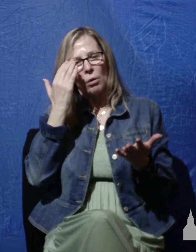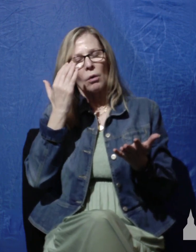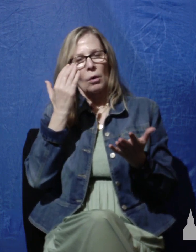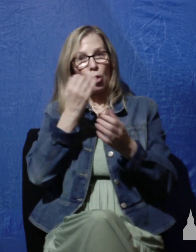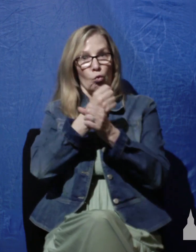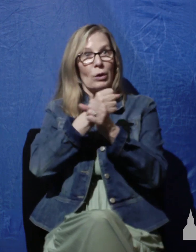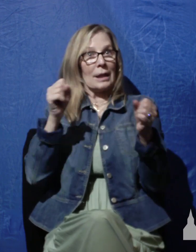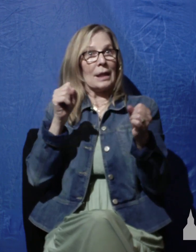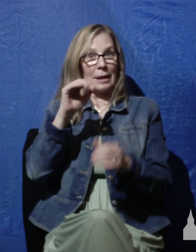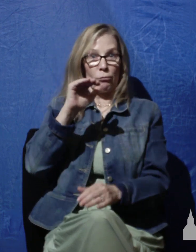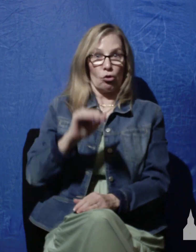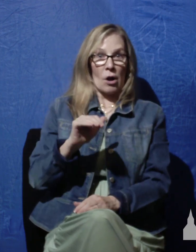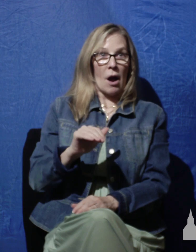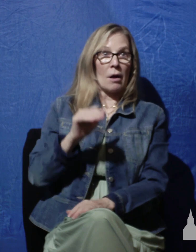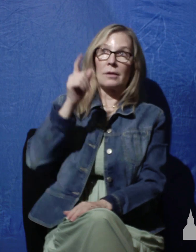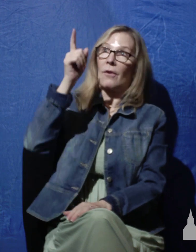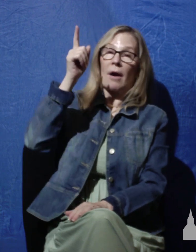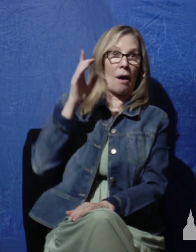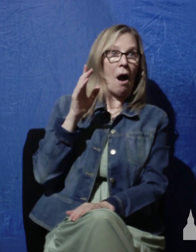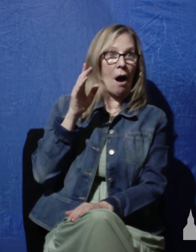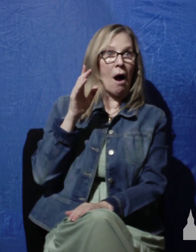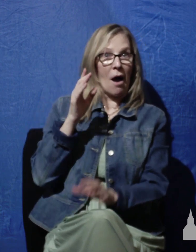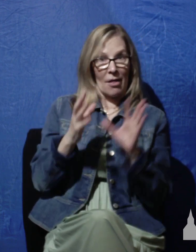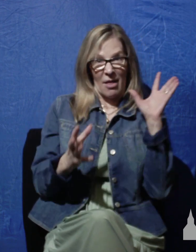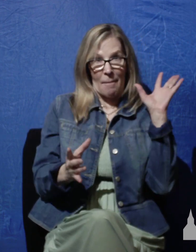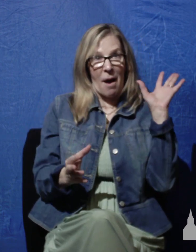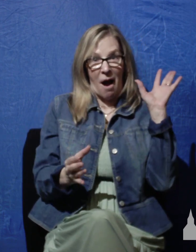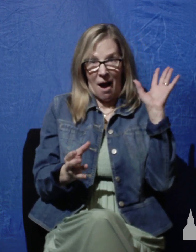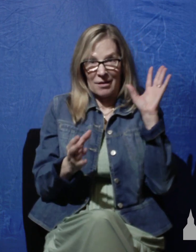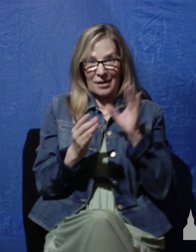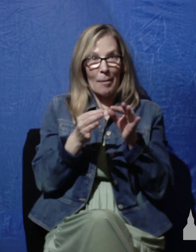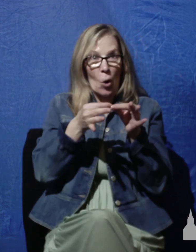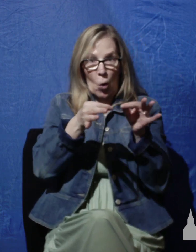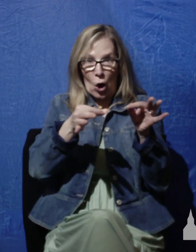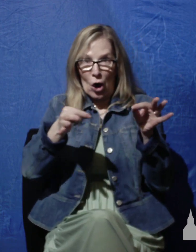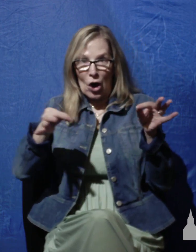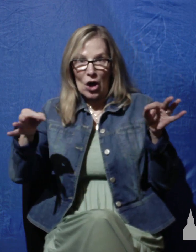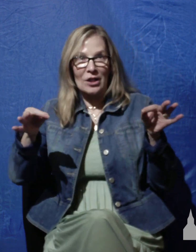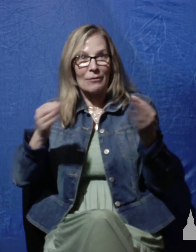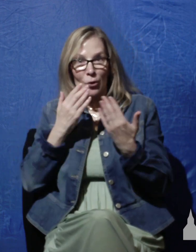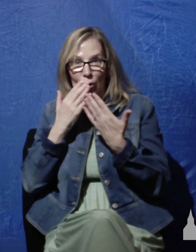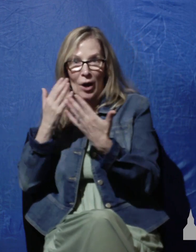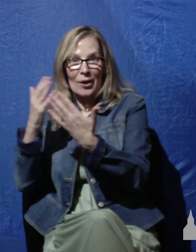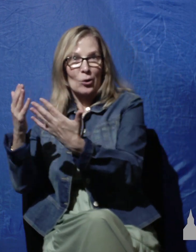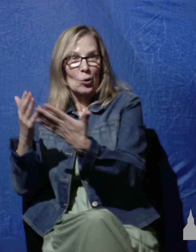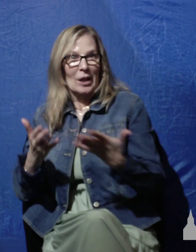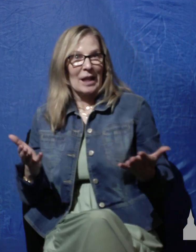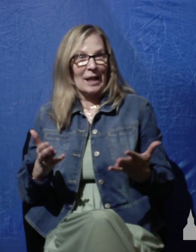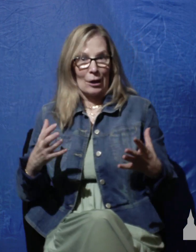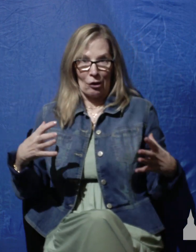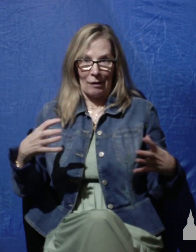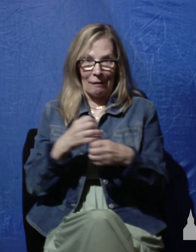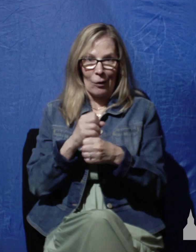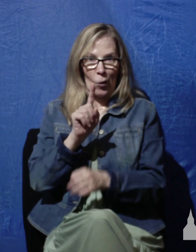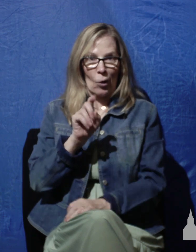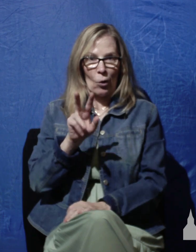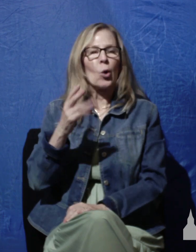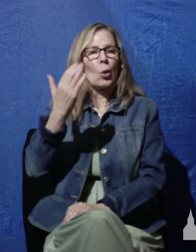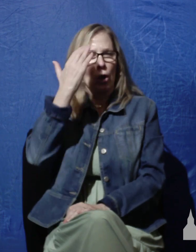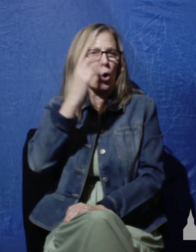child of God who piles up these words of gratitude here in Psalm 103 is none other than David, king